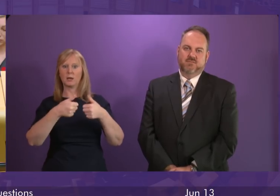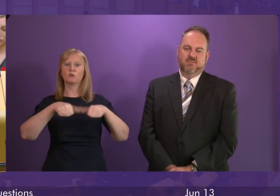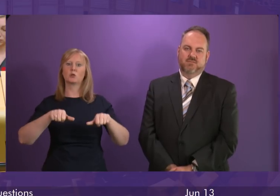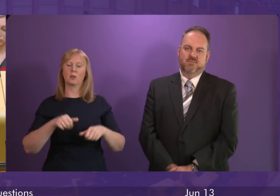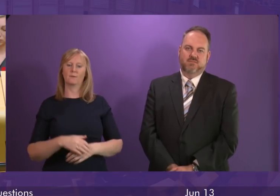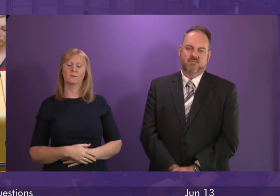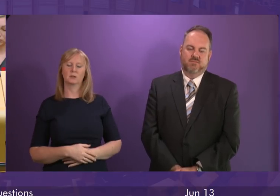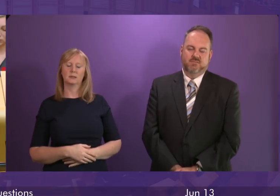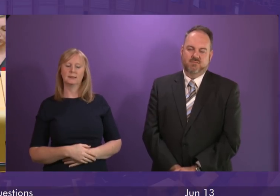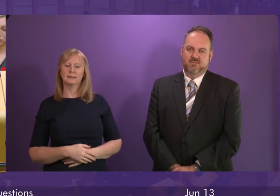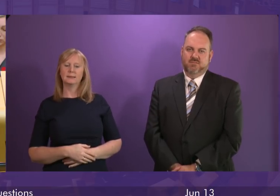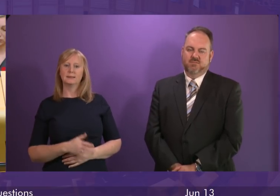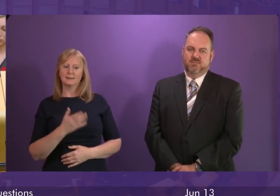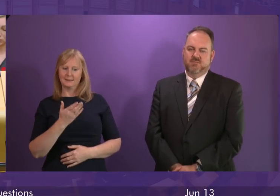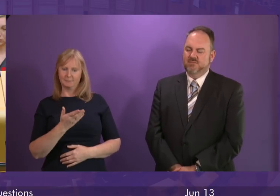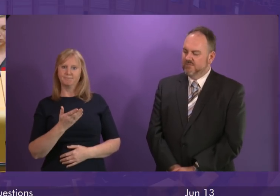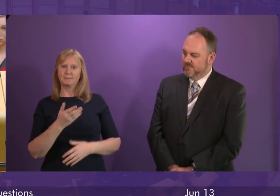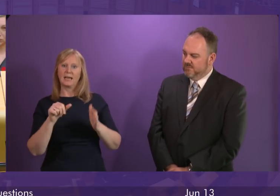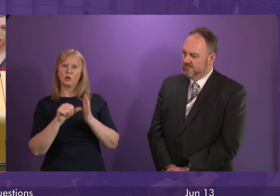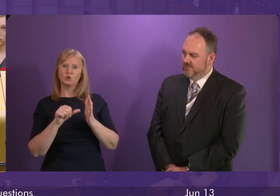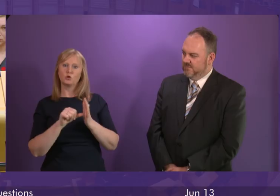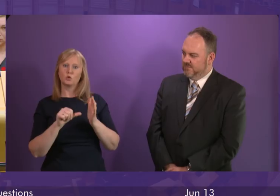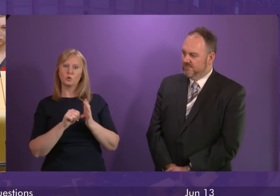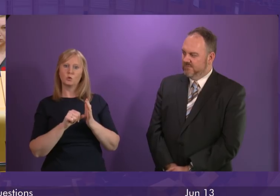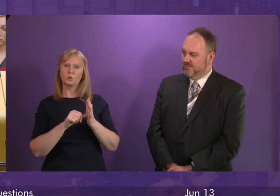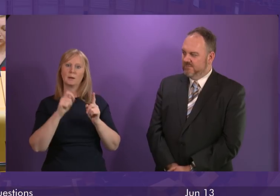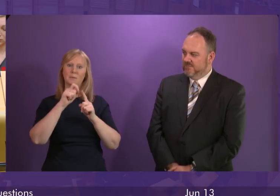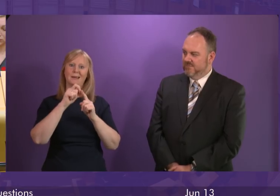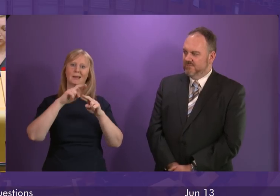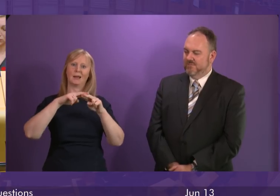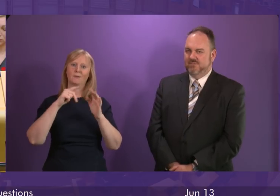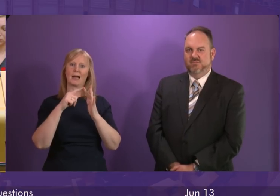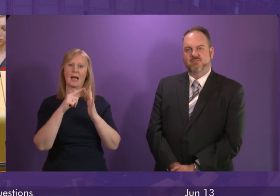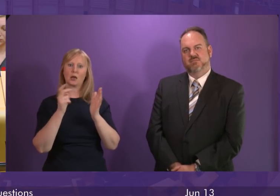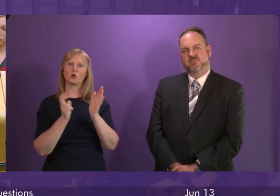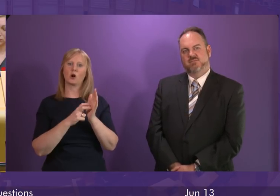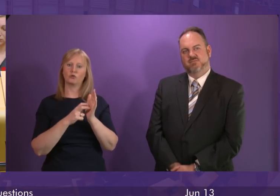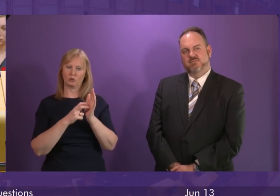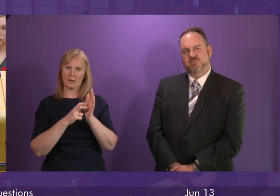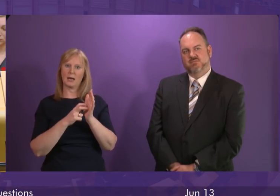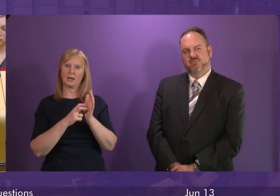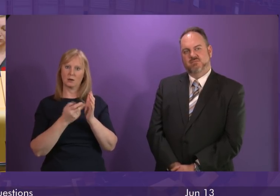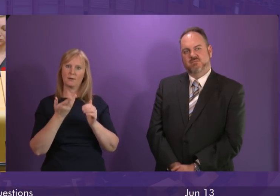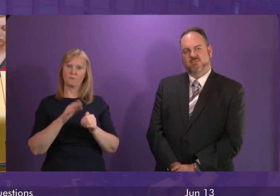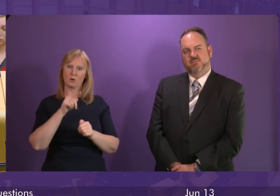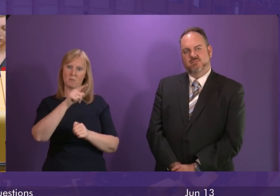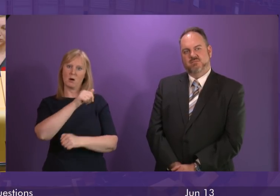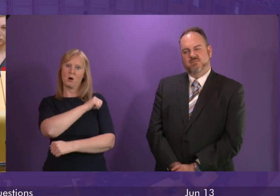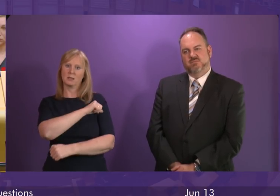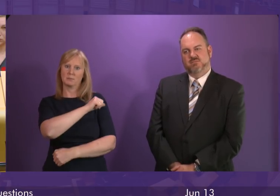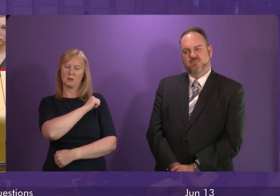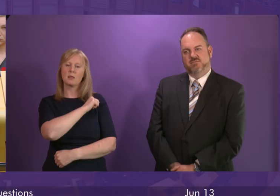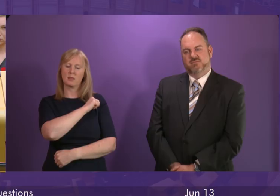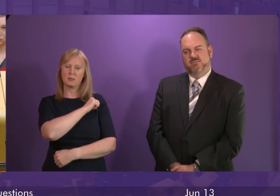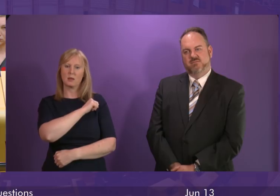Of course this issue comes from the PFI contract around Haremeyer's hospital which